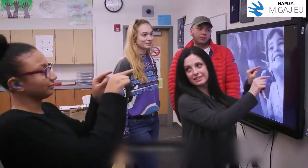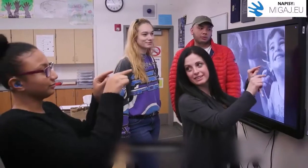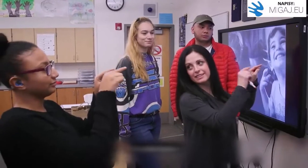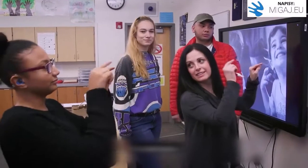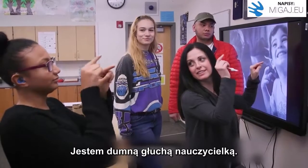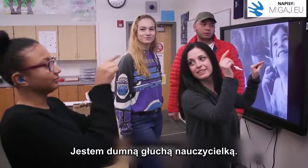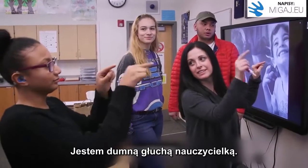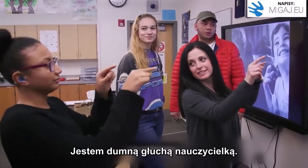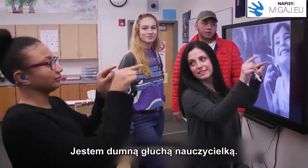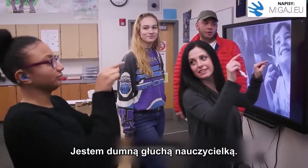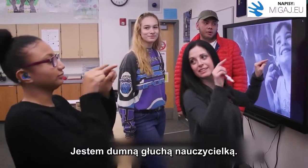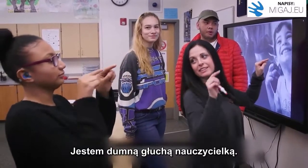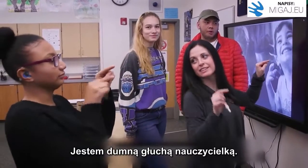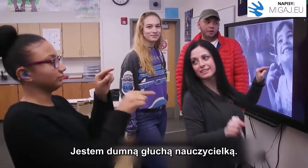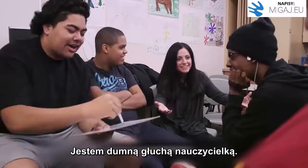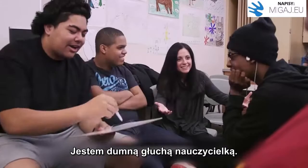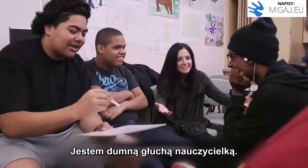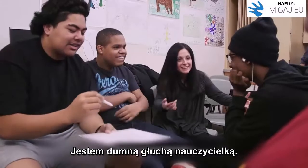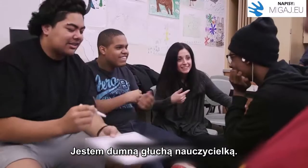I'm a deaf teacher, and I'm a proud deaf teacher,